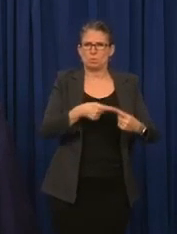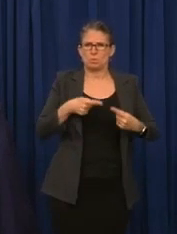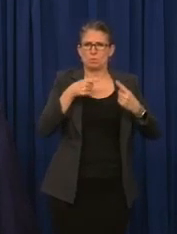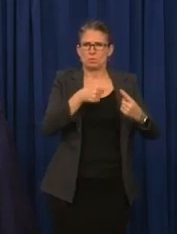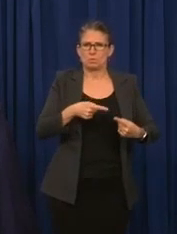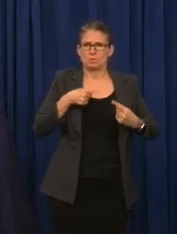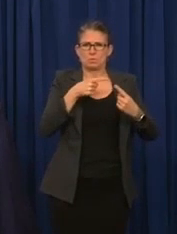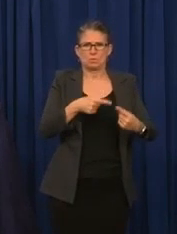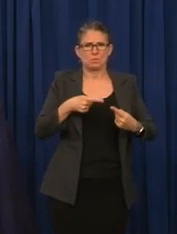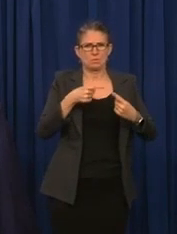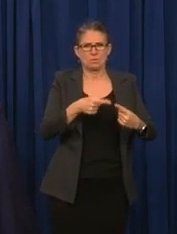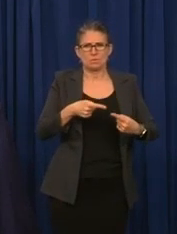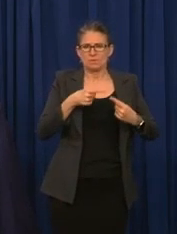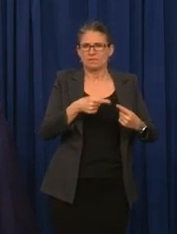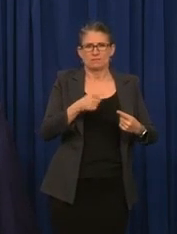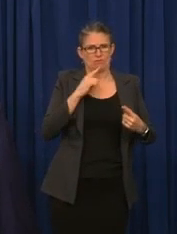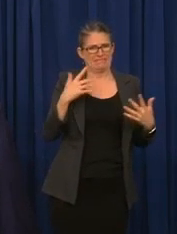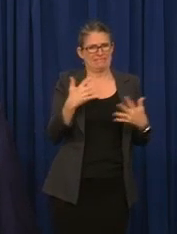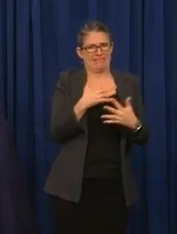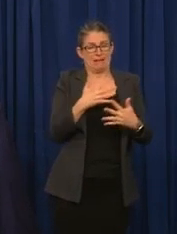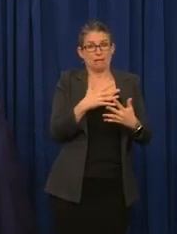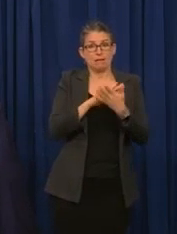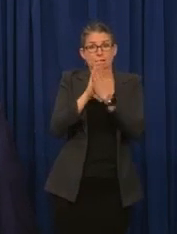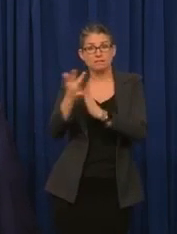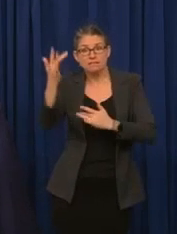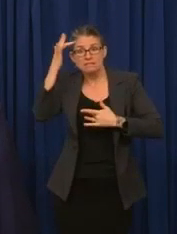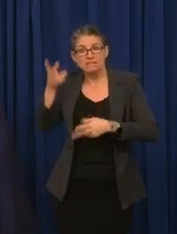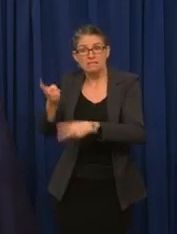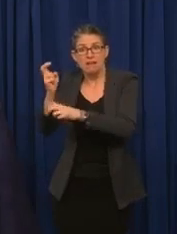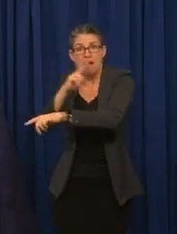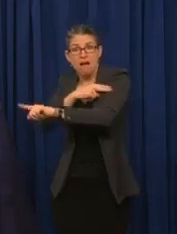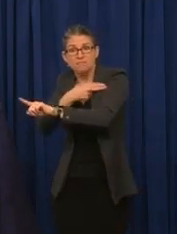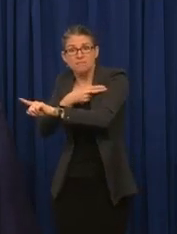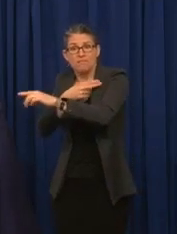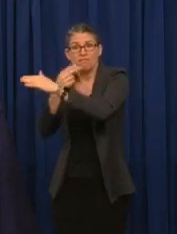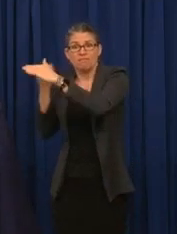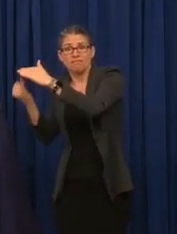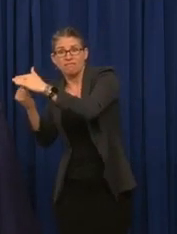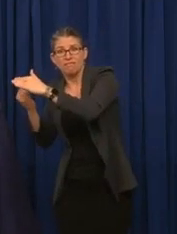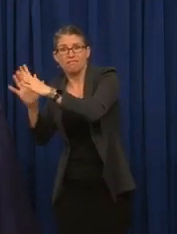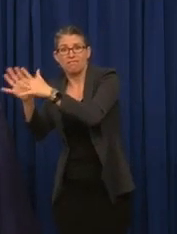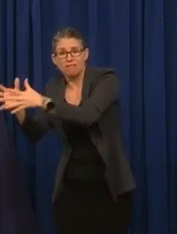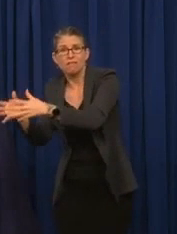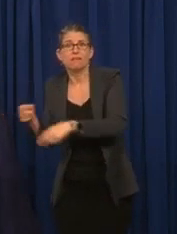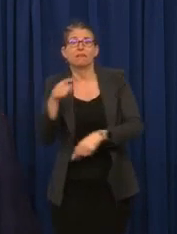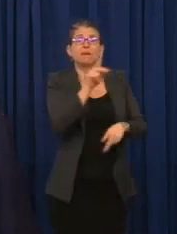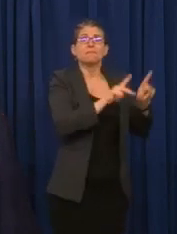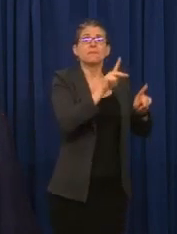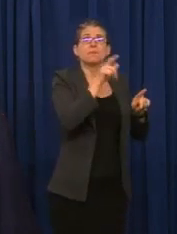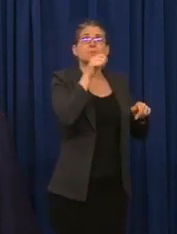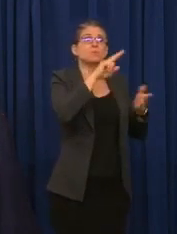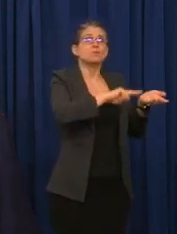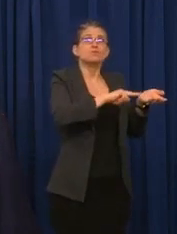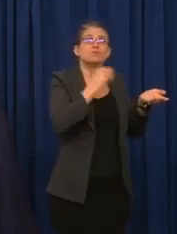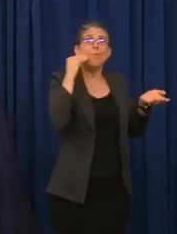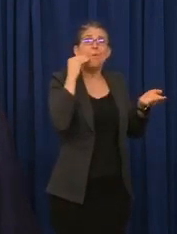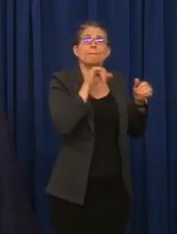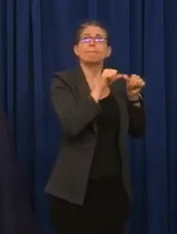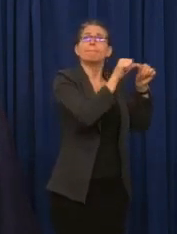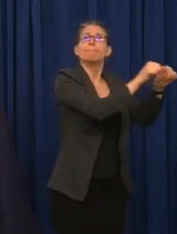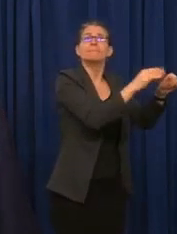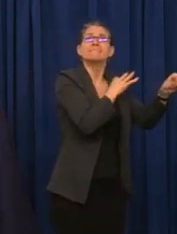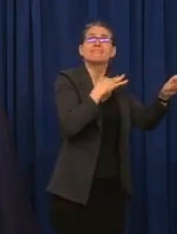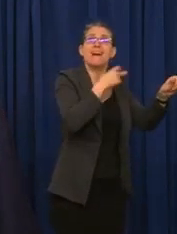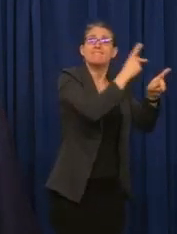in a long-term care facility in this time of COVID-19. And I just want all of us to bear in